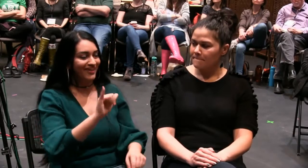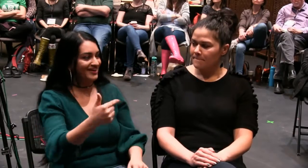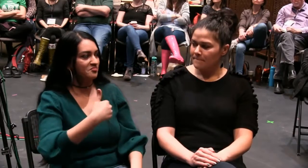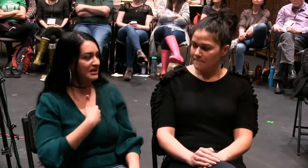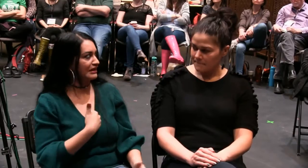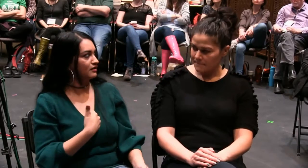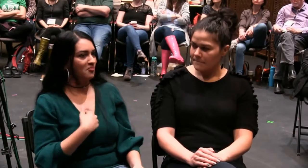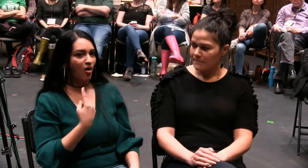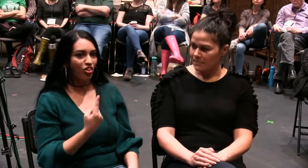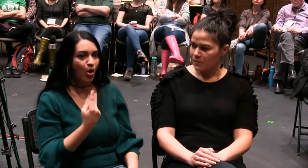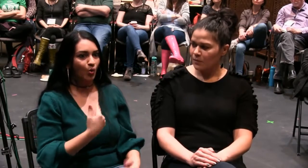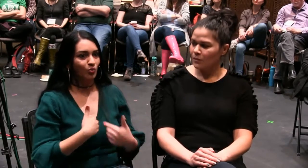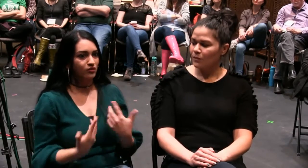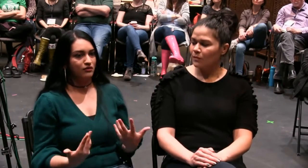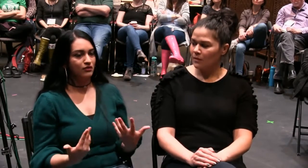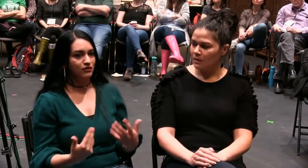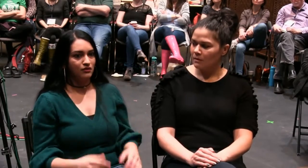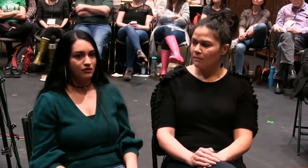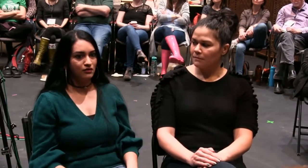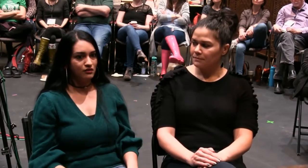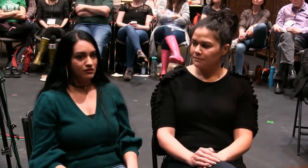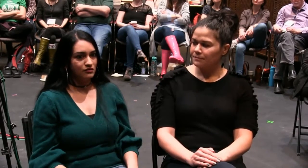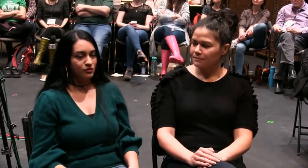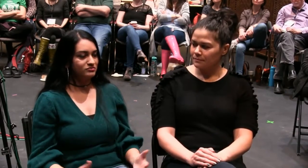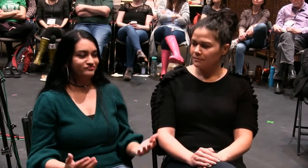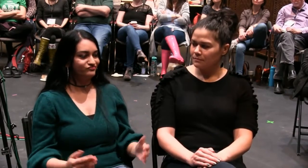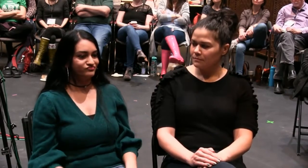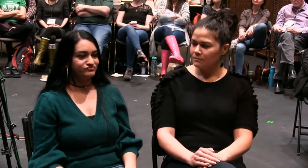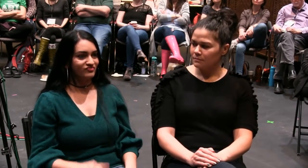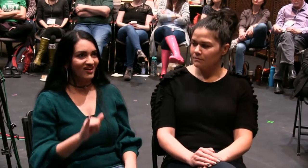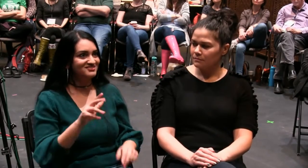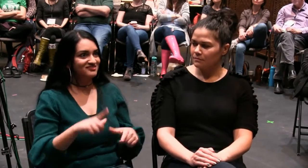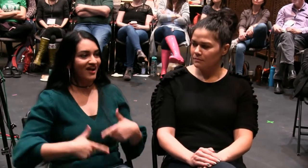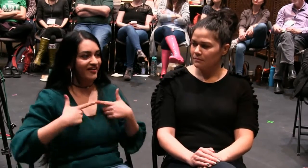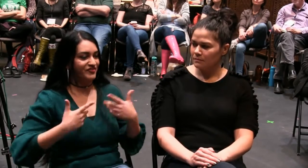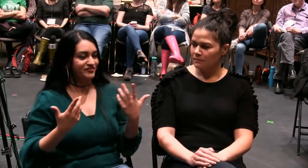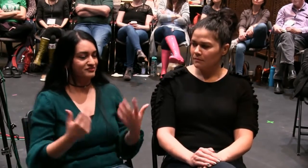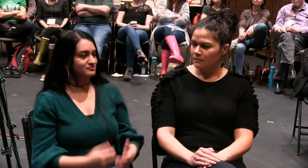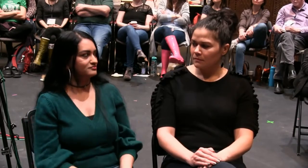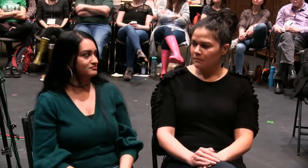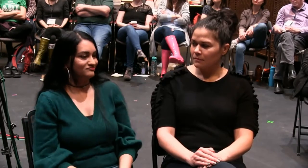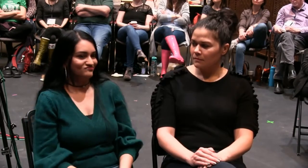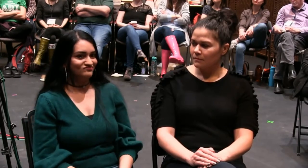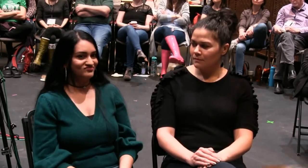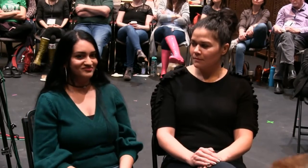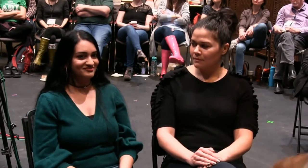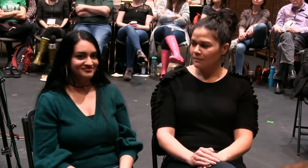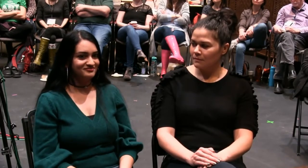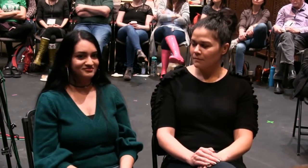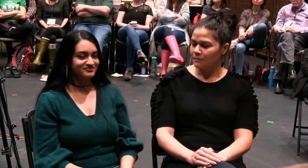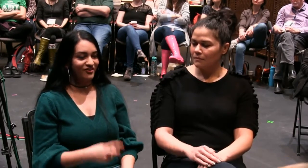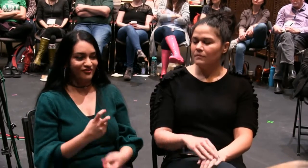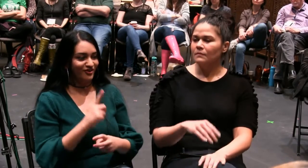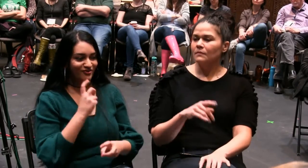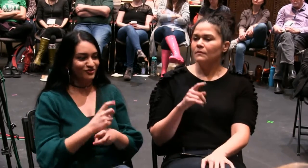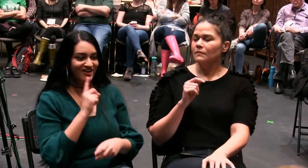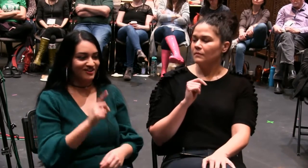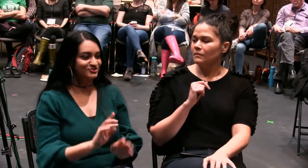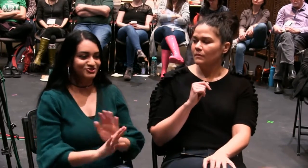where are people like me sharing our story? It's a lonely experience and that's my life. It's